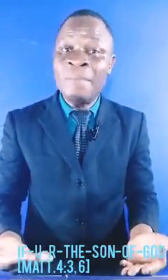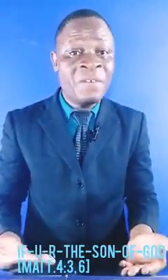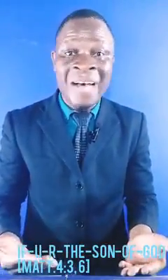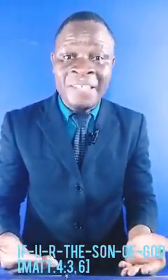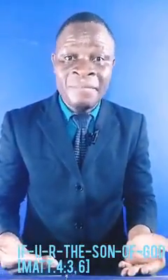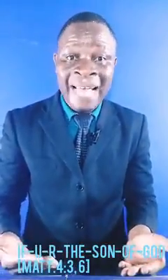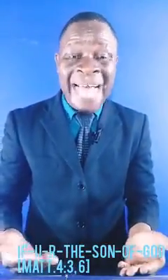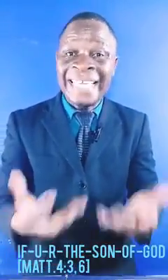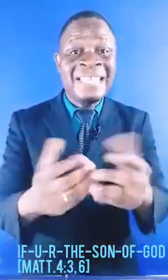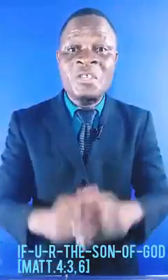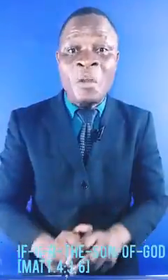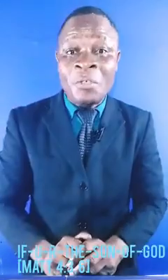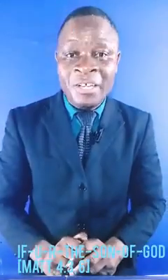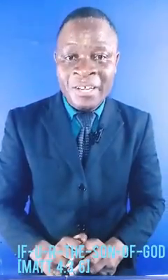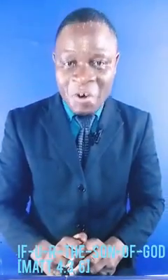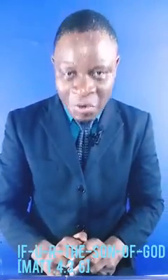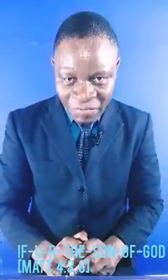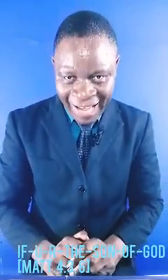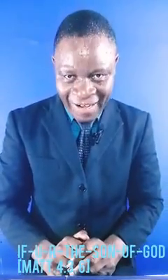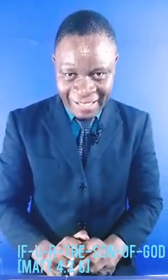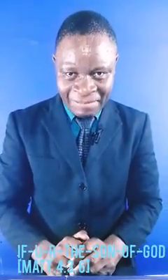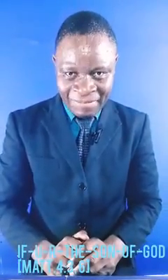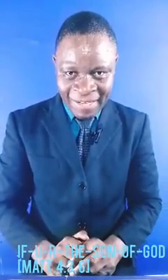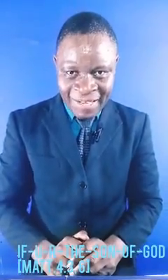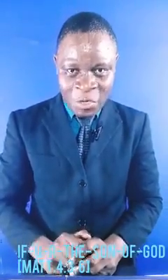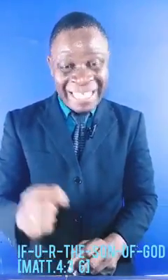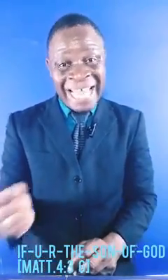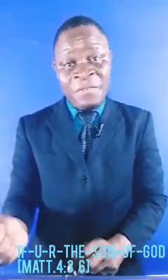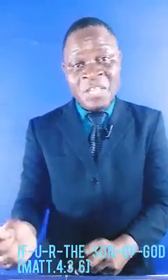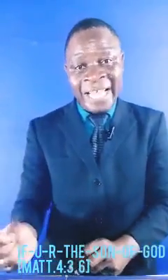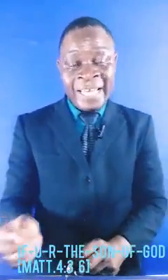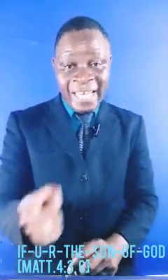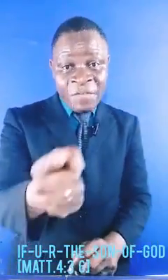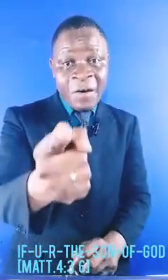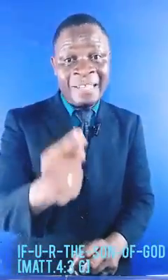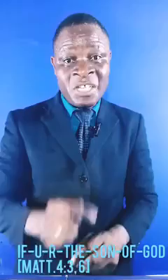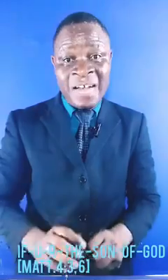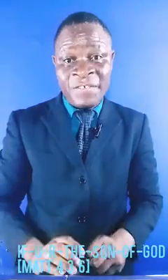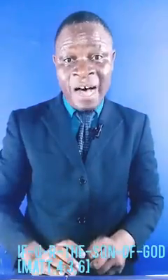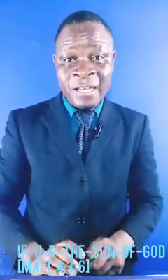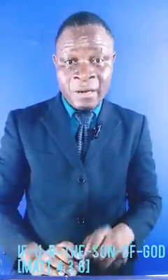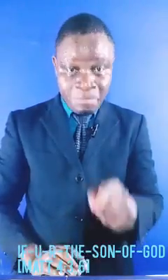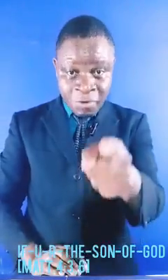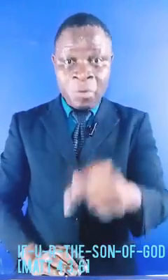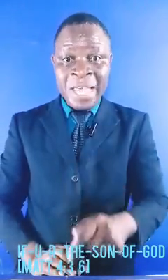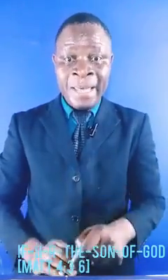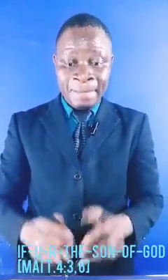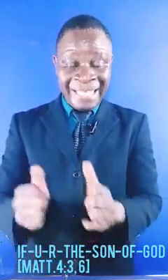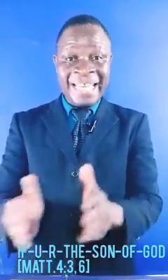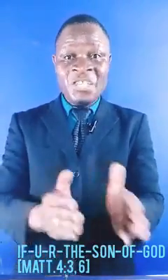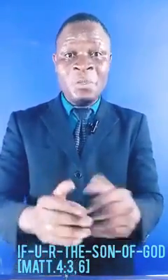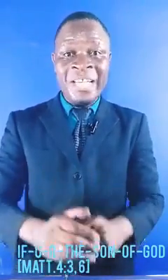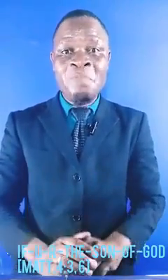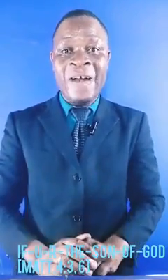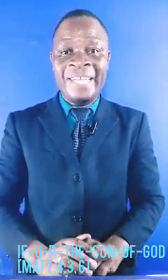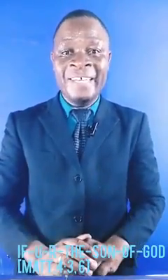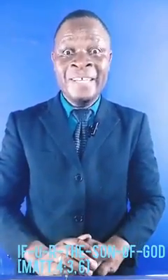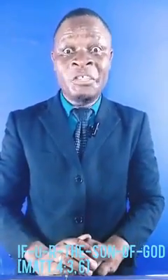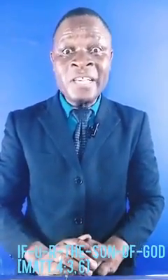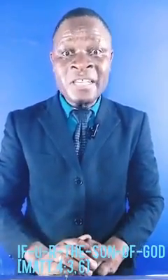come from God. And it does not, glorify God. So when the devil said, if you are the son of God, proved to me, by turning stones into bread, Jesus